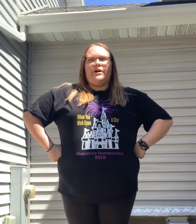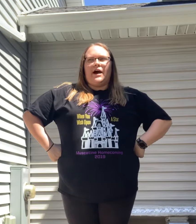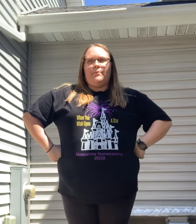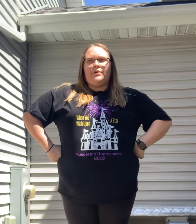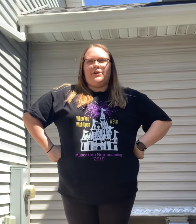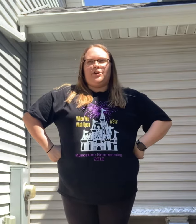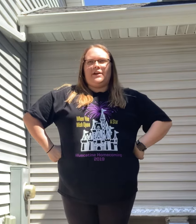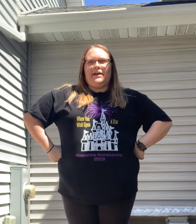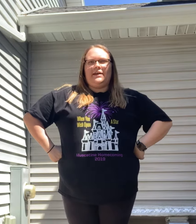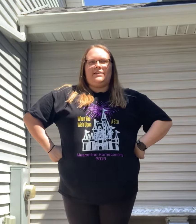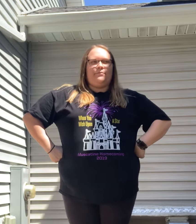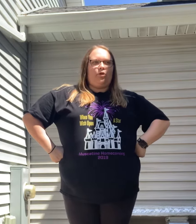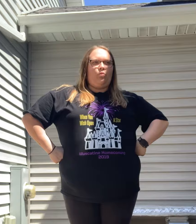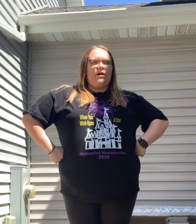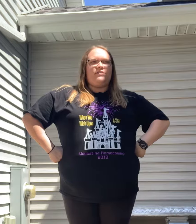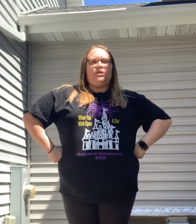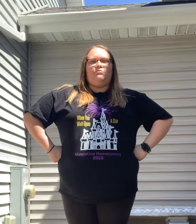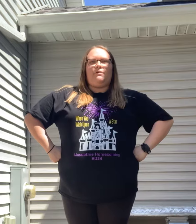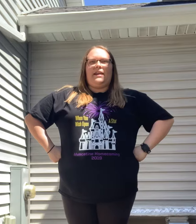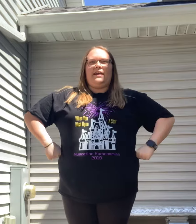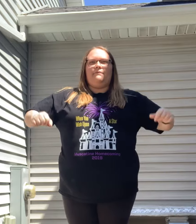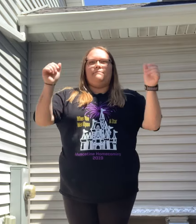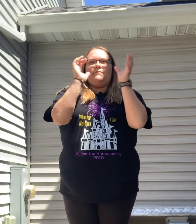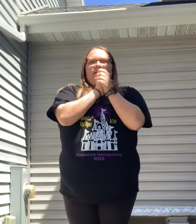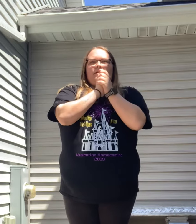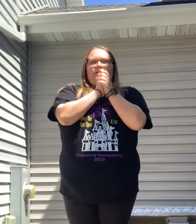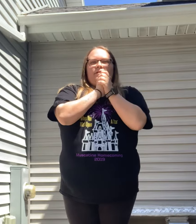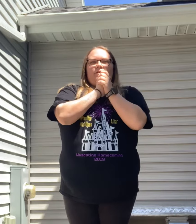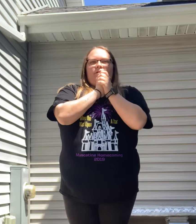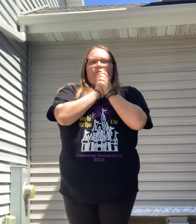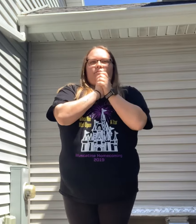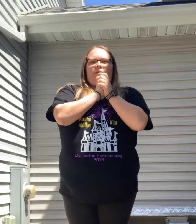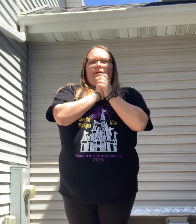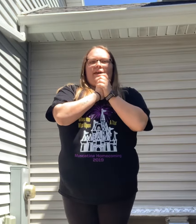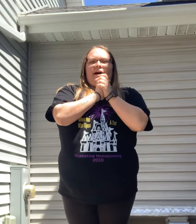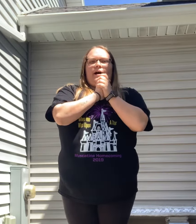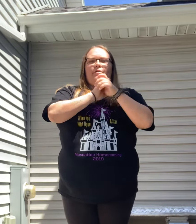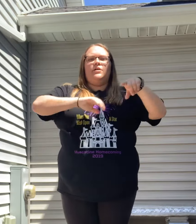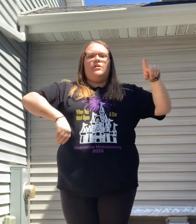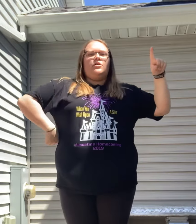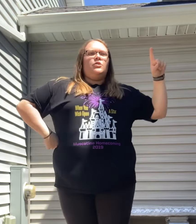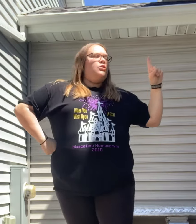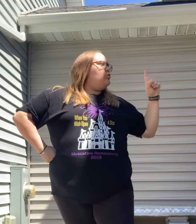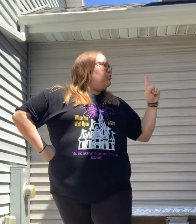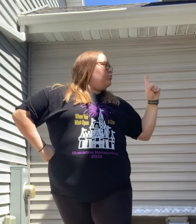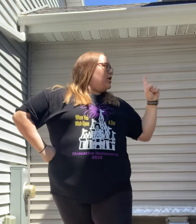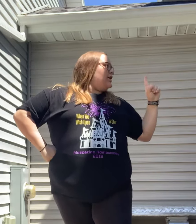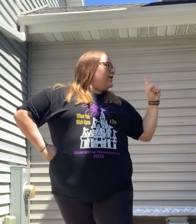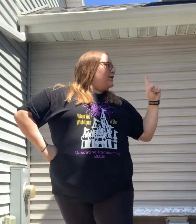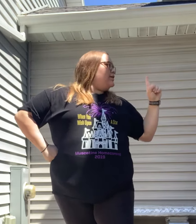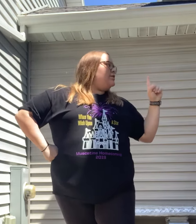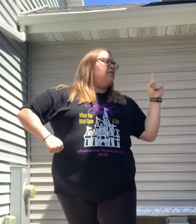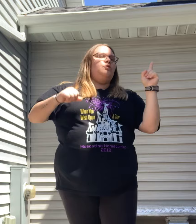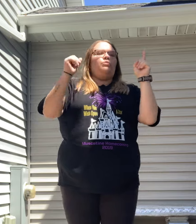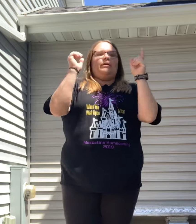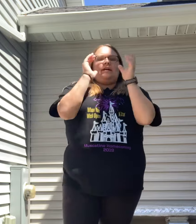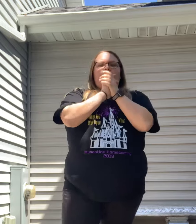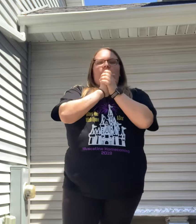up and you're gonna hit the number one so ready right leg up one we are